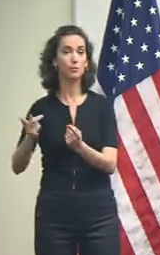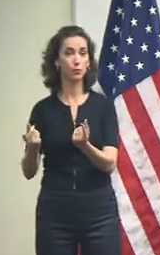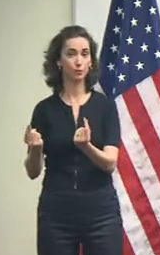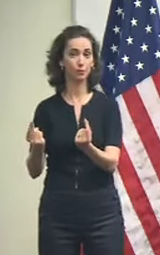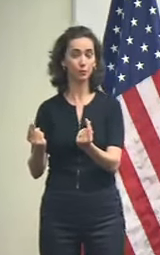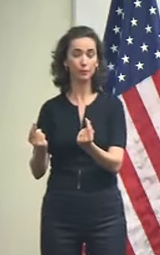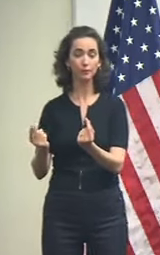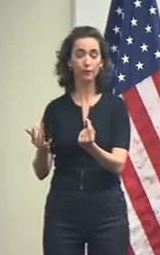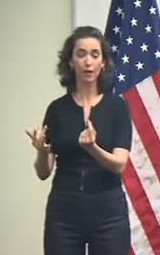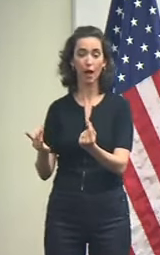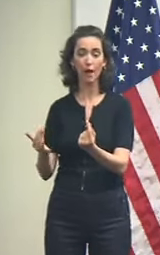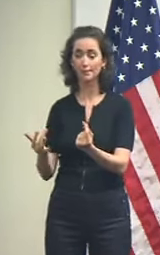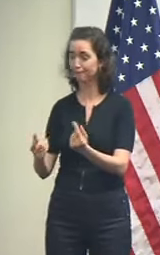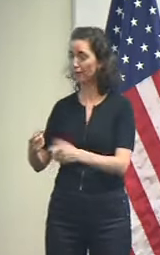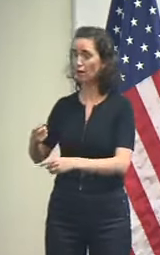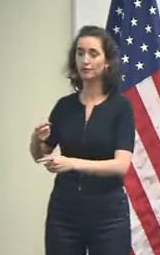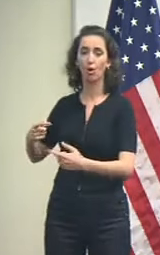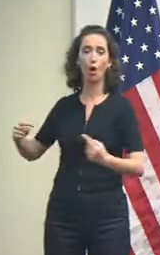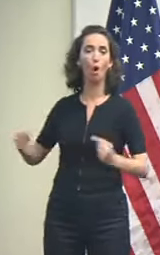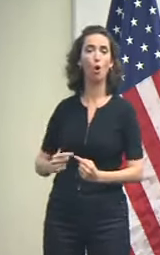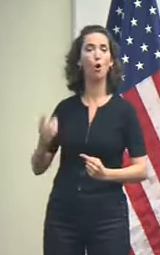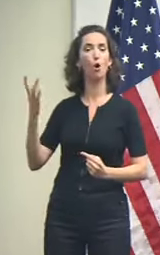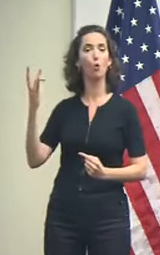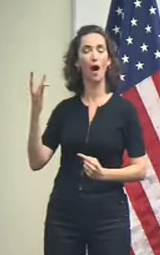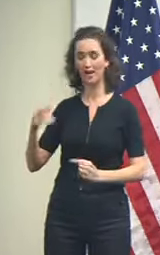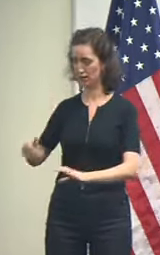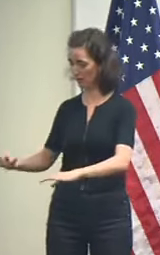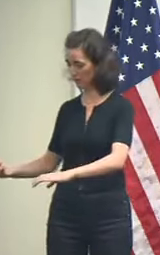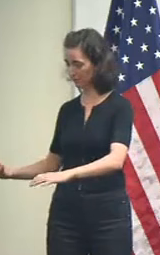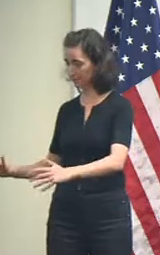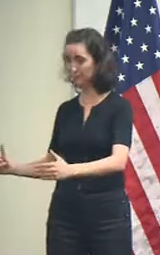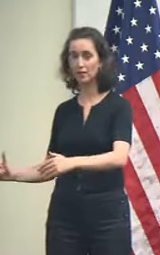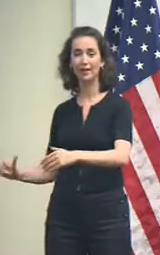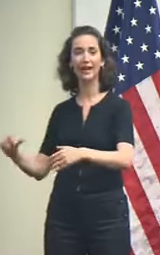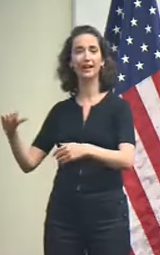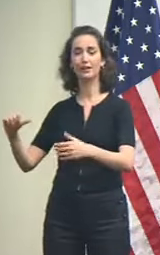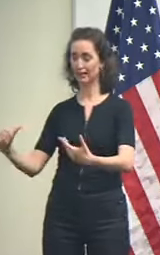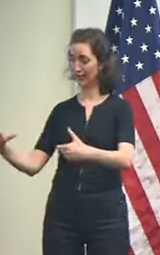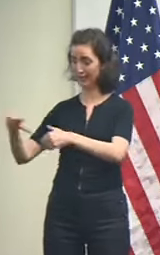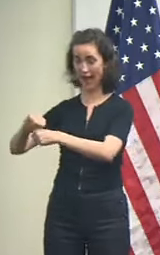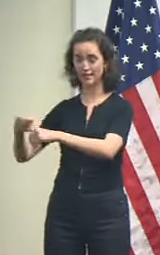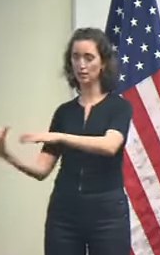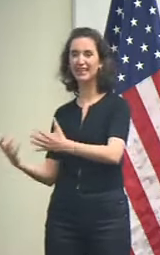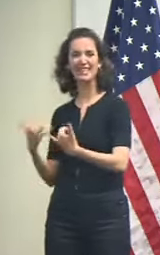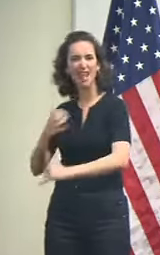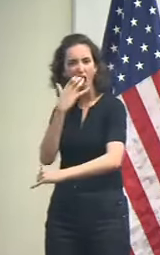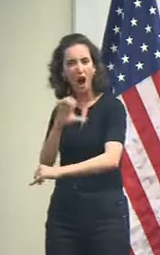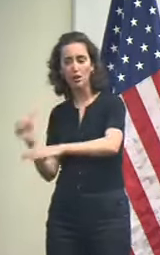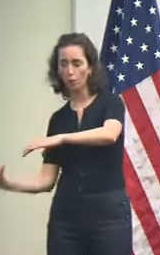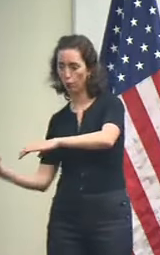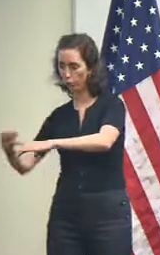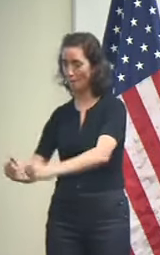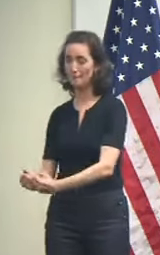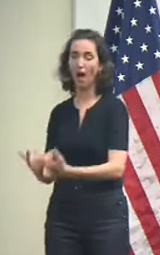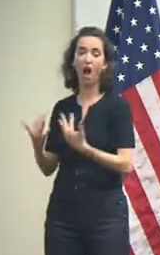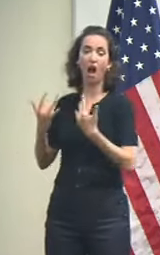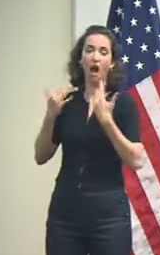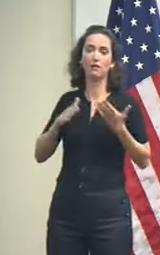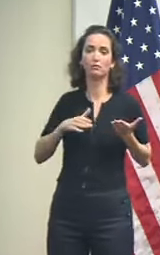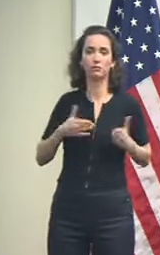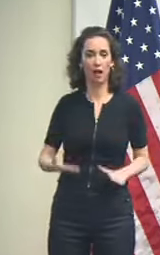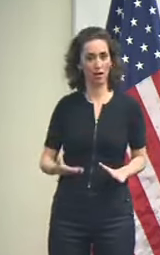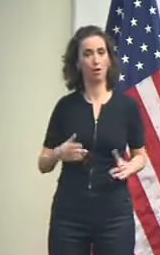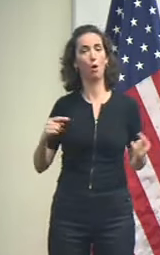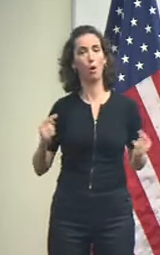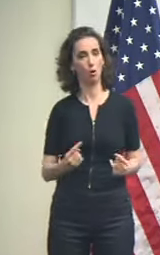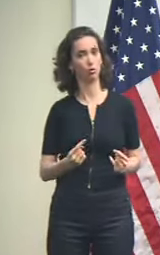were harmed because of fires caused by refueling the generators while they were still hot. It's